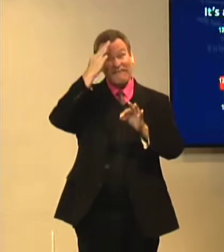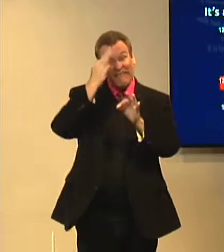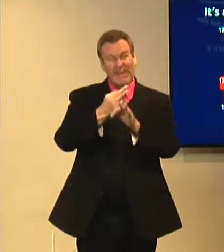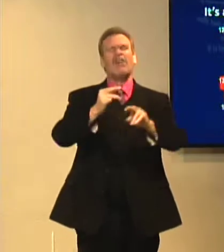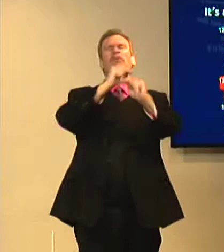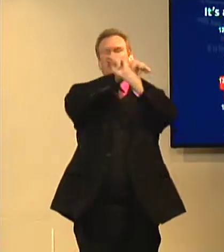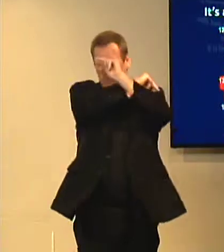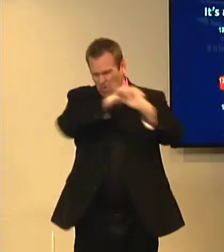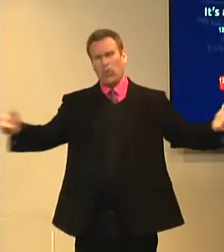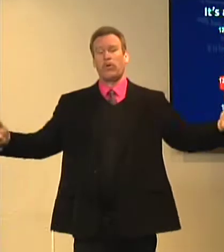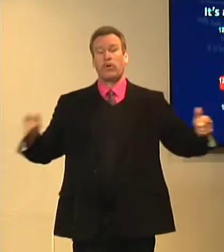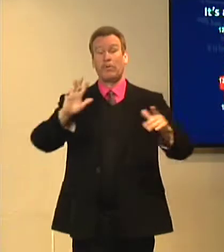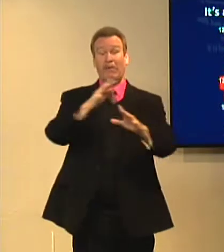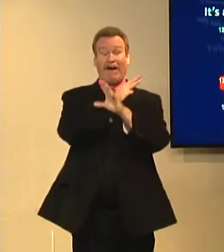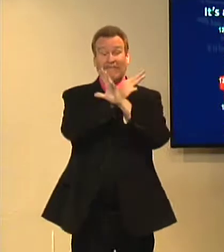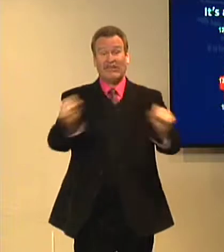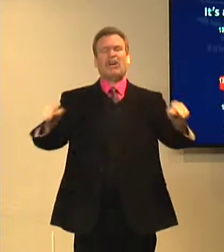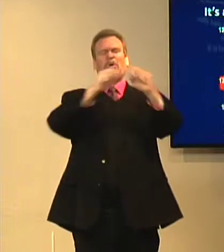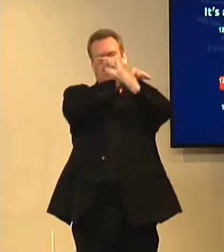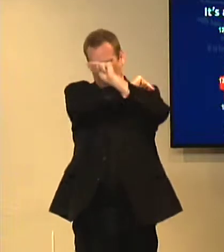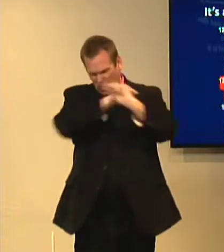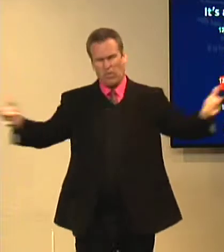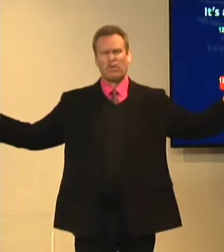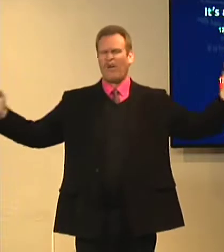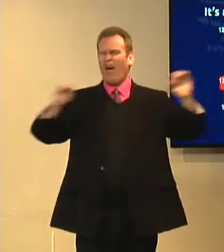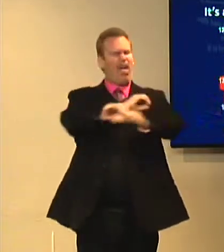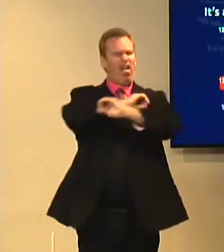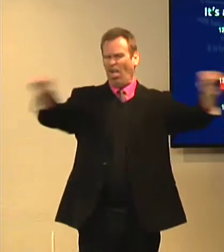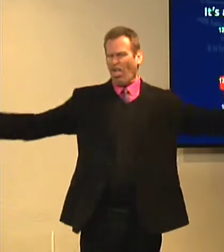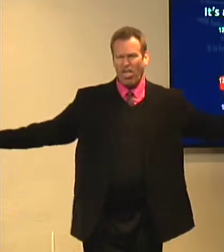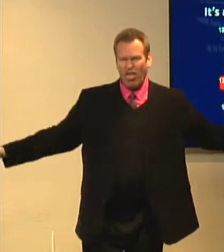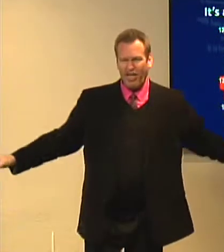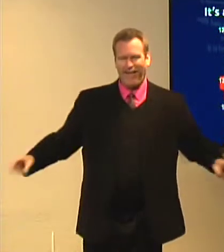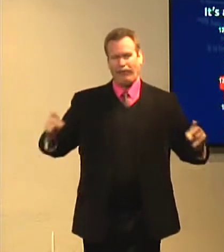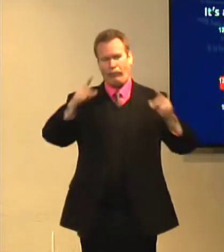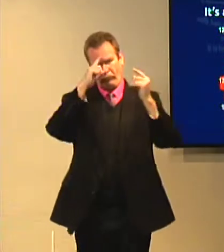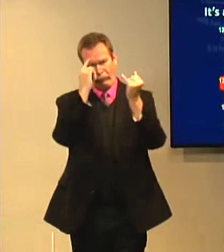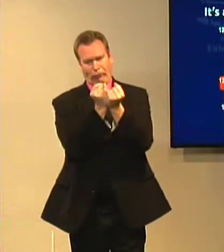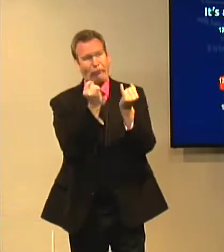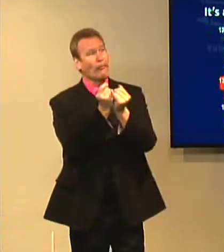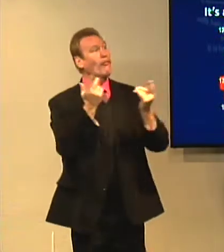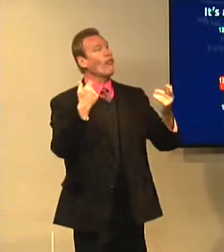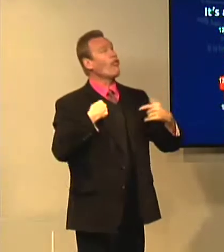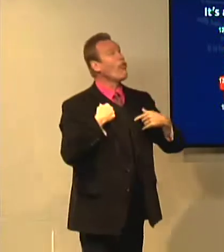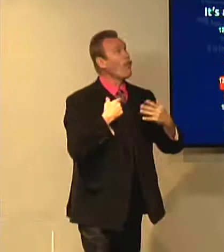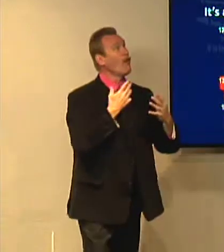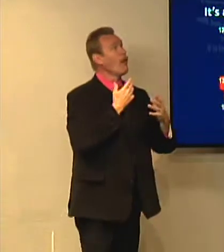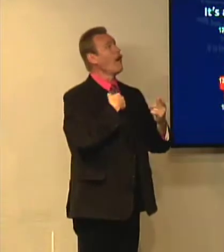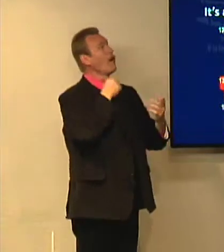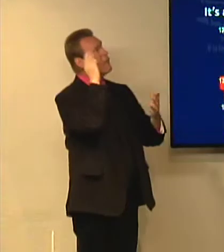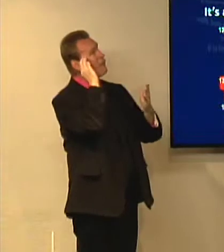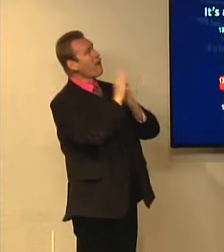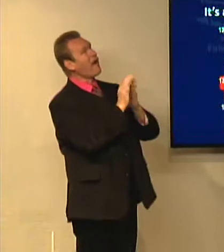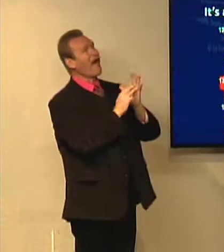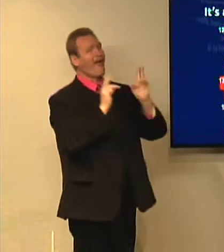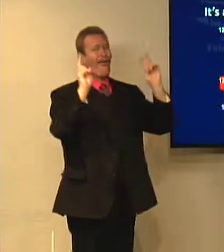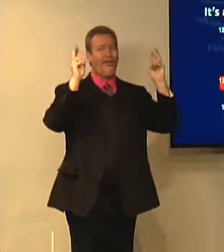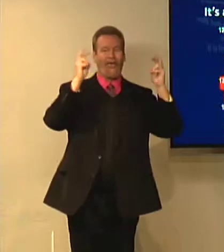But if you, without faith in the resurrection, it's worthless. It's like talking to yourself. It's like, oh,